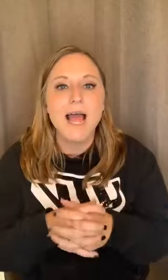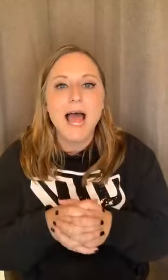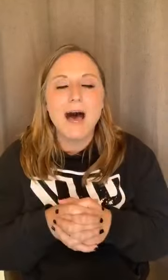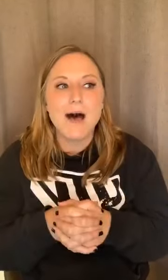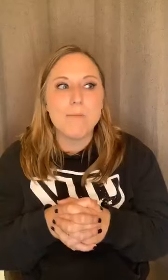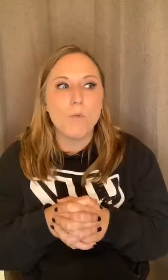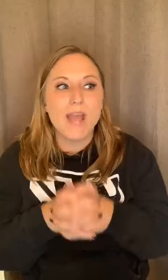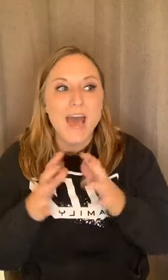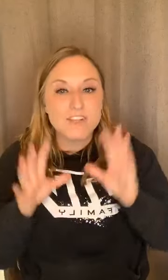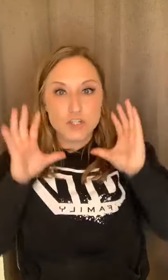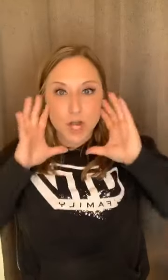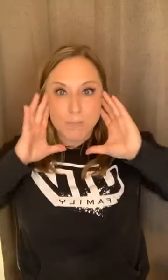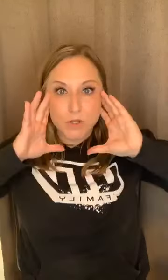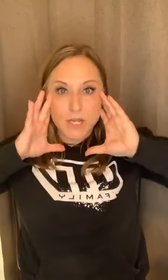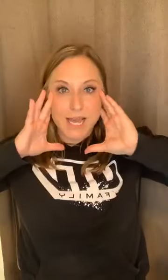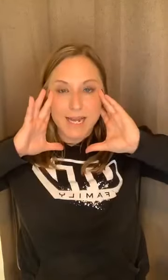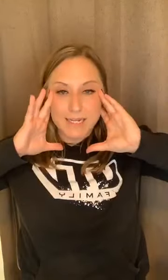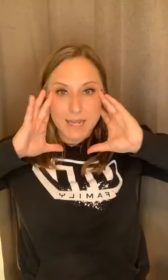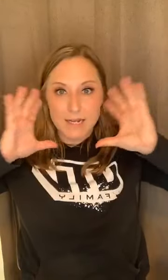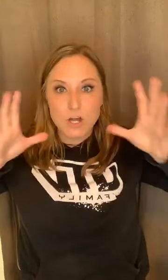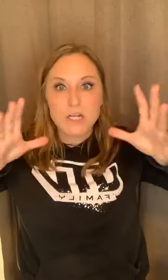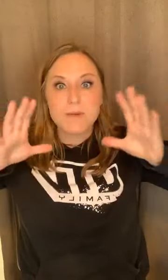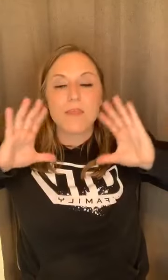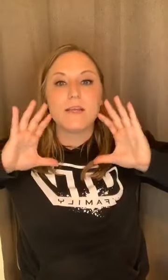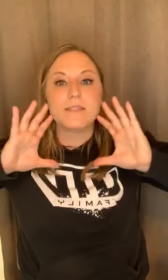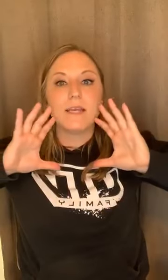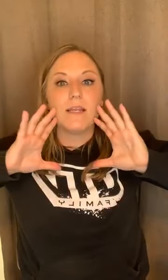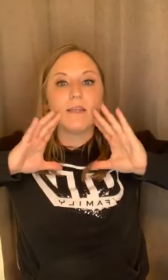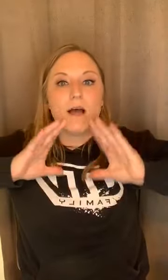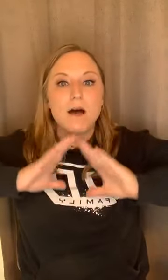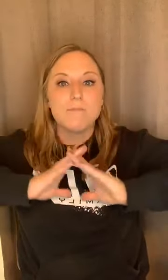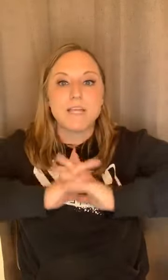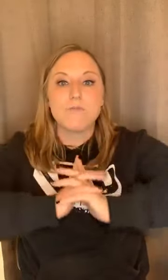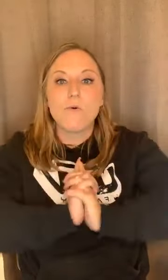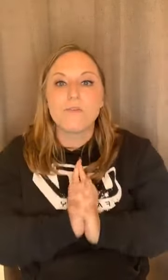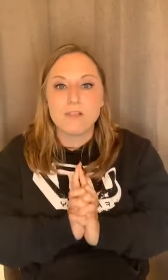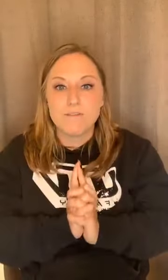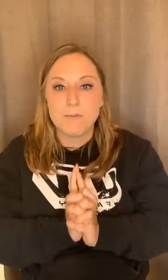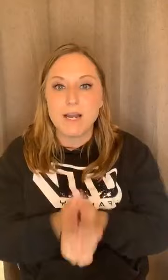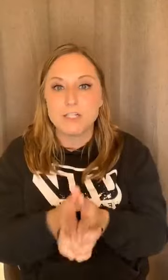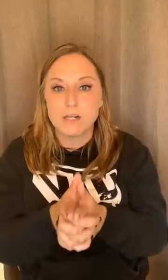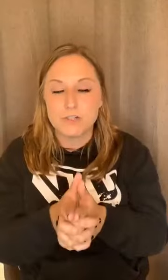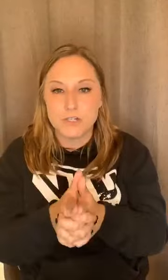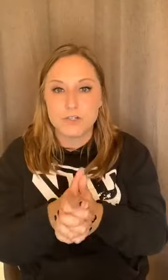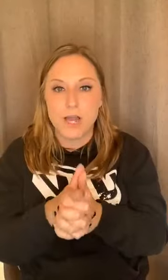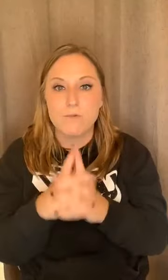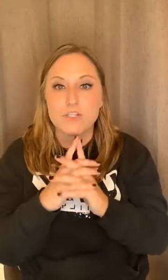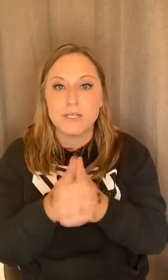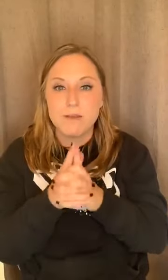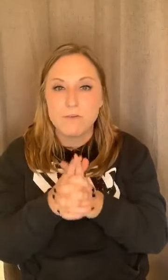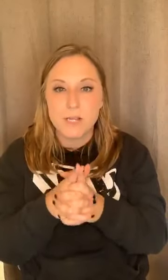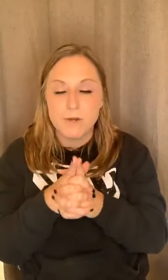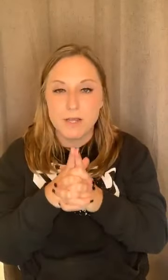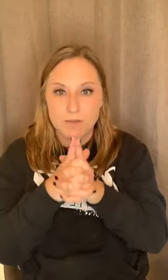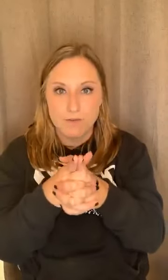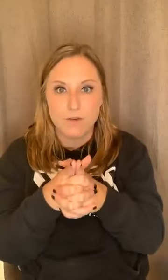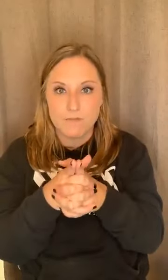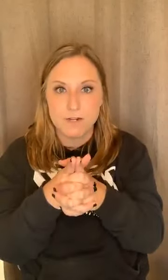Um, we have to stop looking. And I, and I talked about this in, um, day four, the love your body challenge yesterday, which is in my free community, living free and fearless.